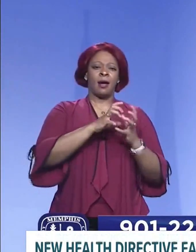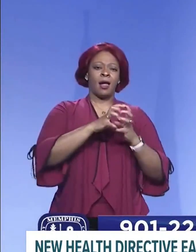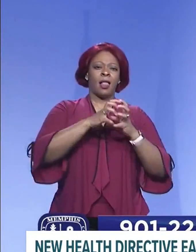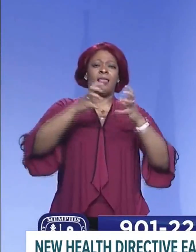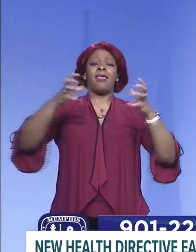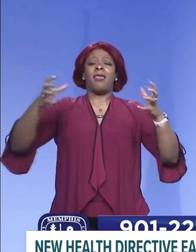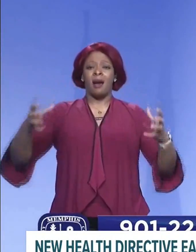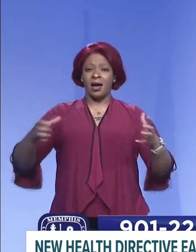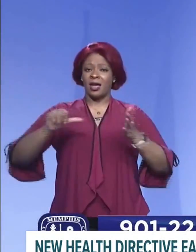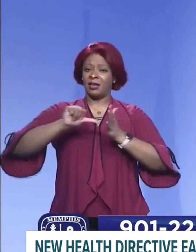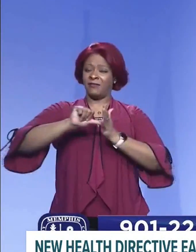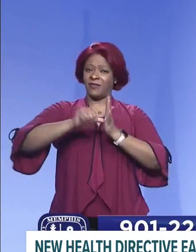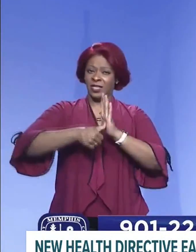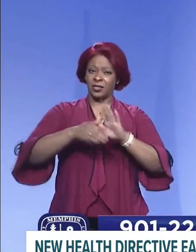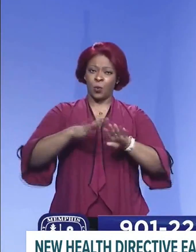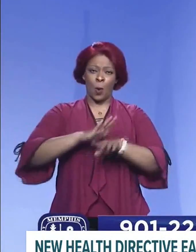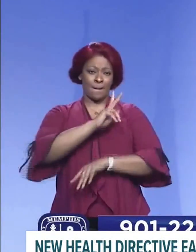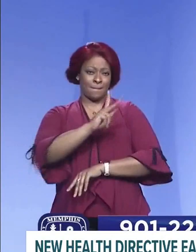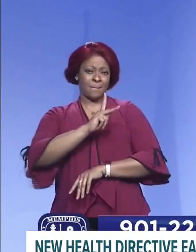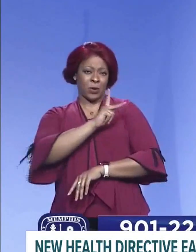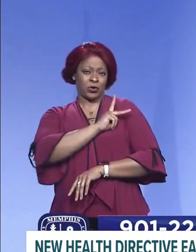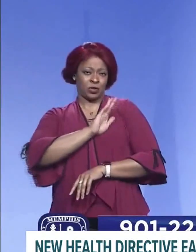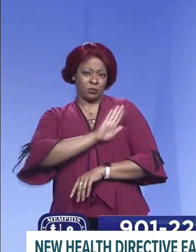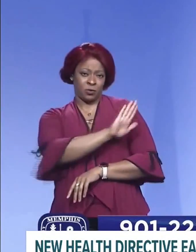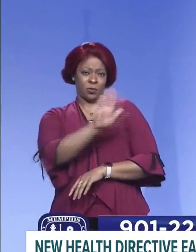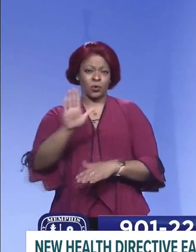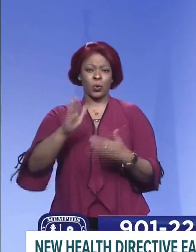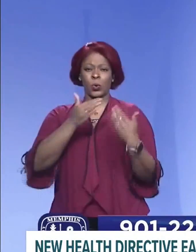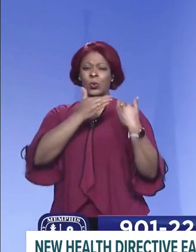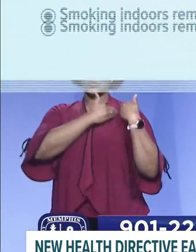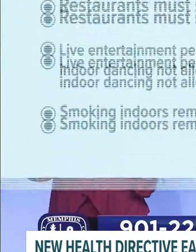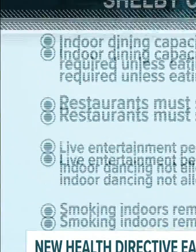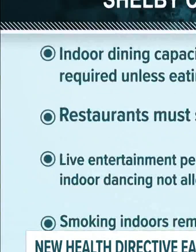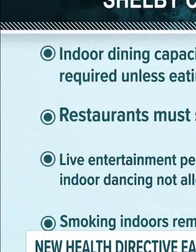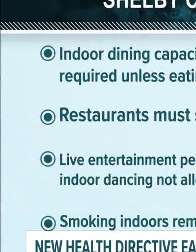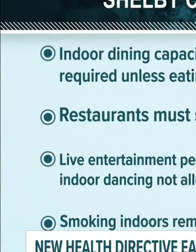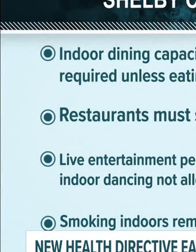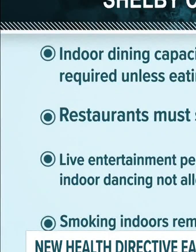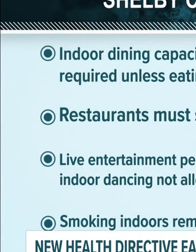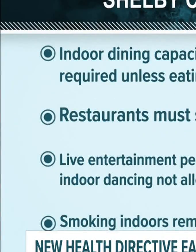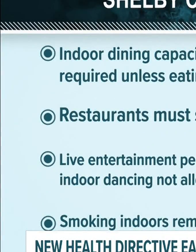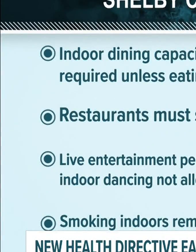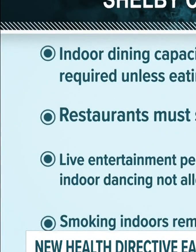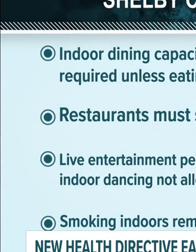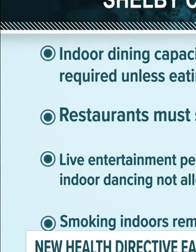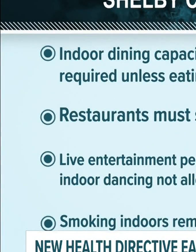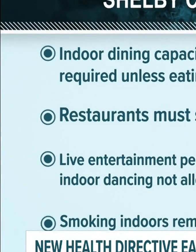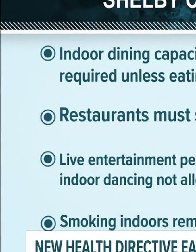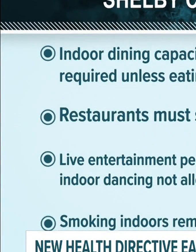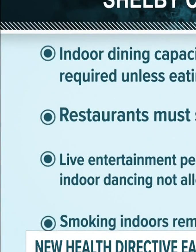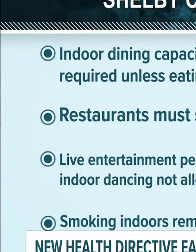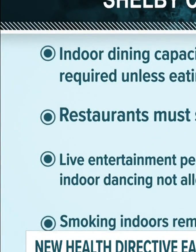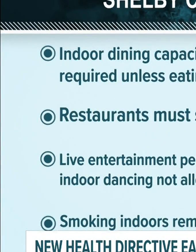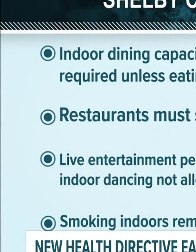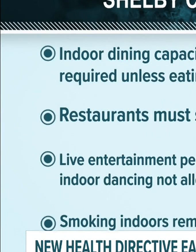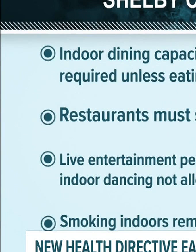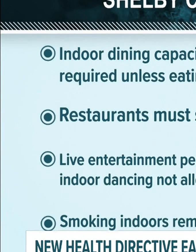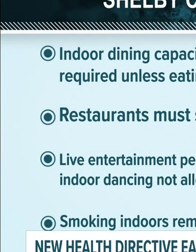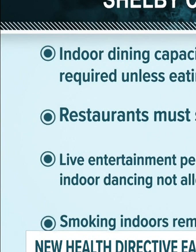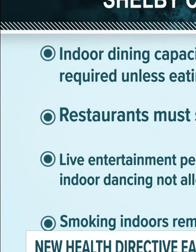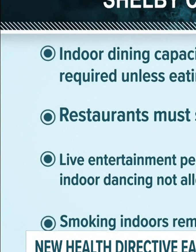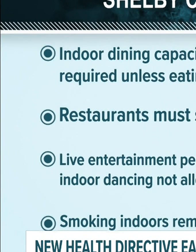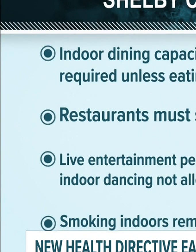on personal responsibility. Health directive number 17 which will be released in full Wednesday